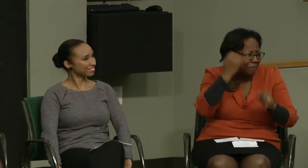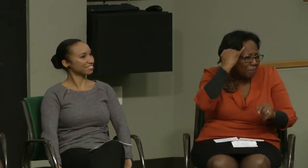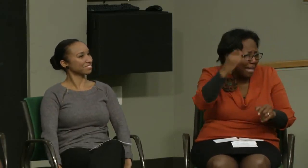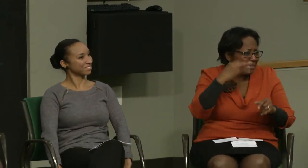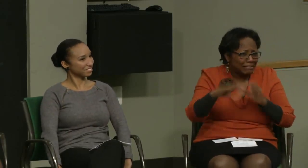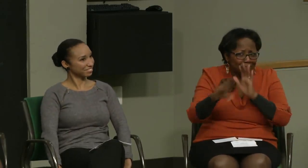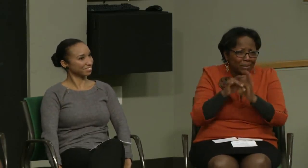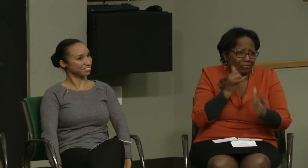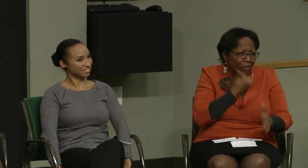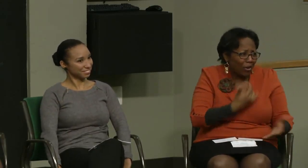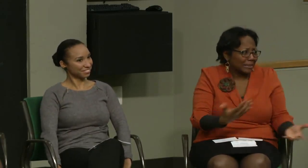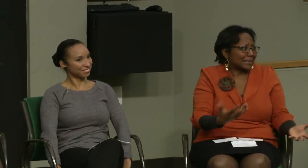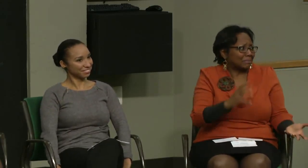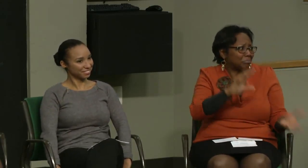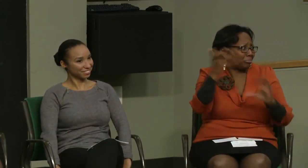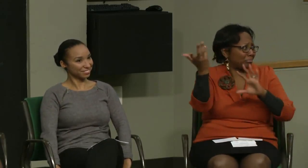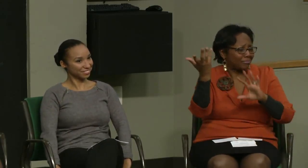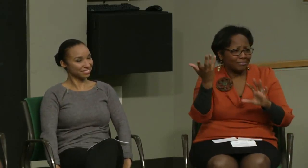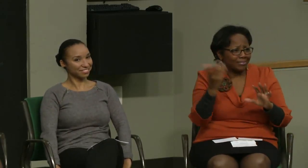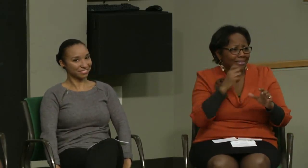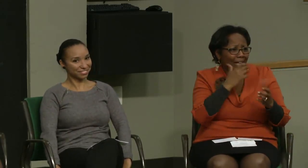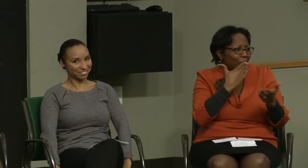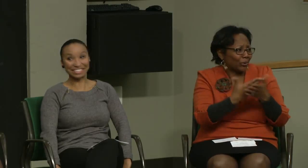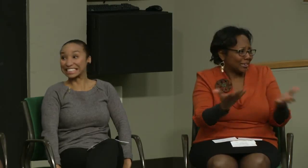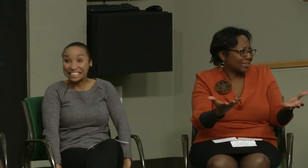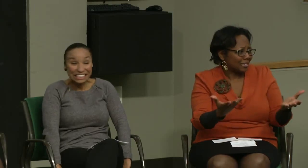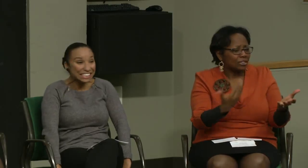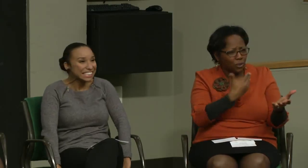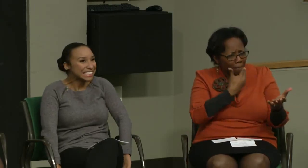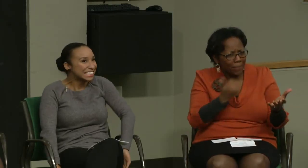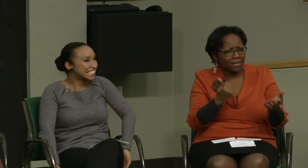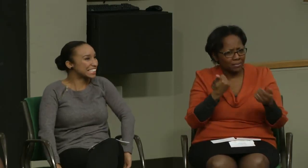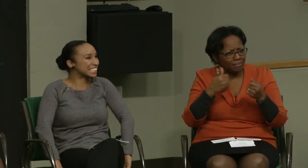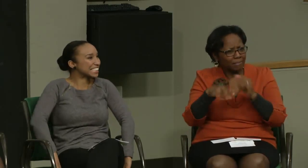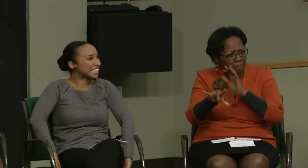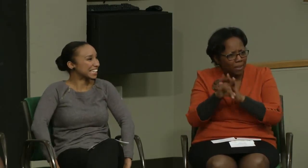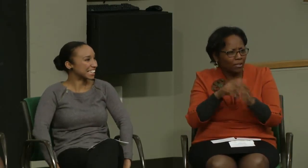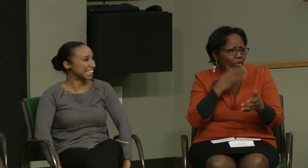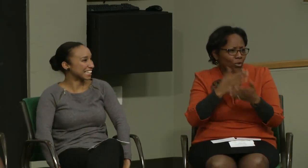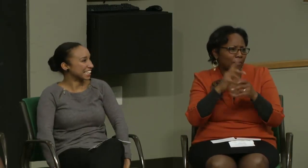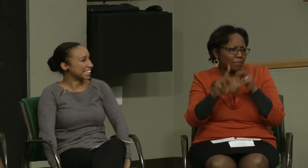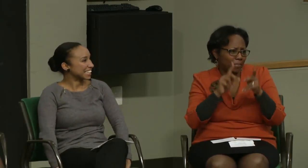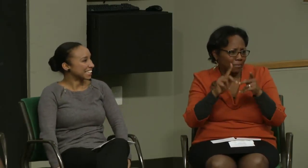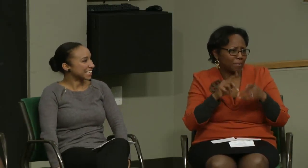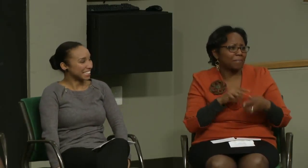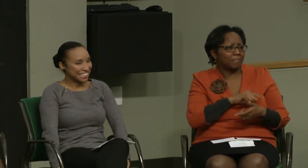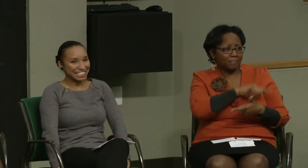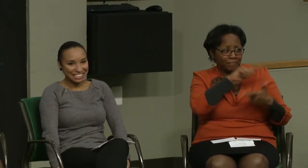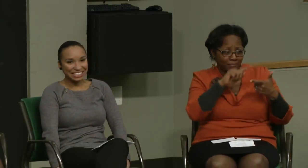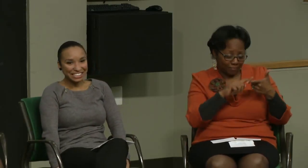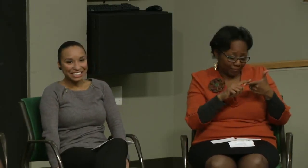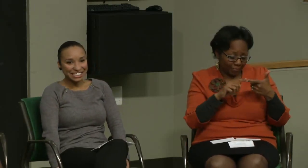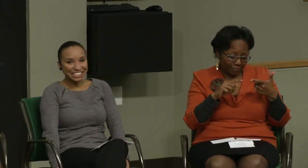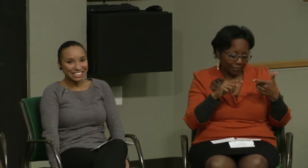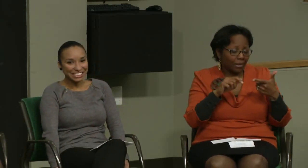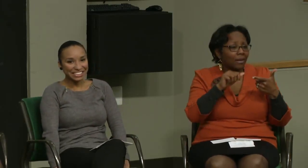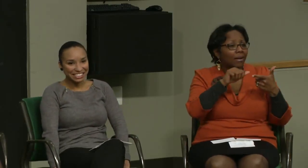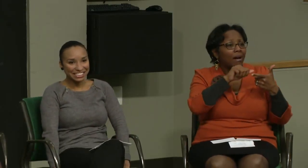we're still friends, and if we had picked wrong, it could have not been a good thing. So, make sure you pick good people.